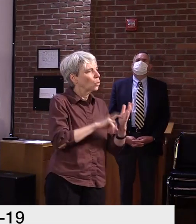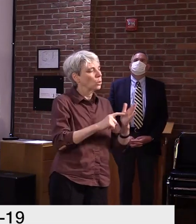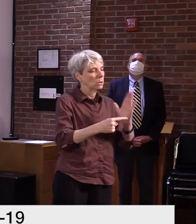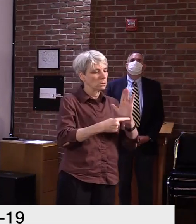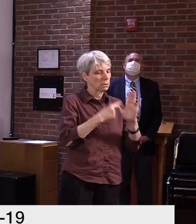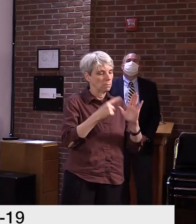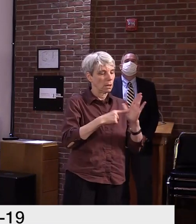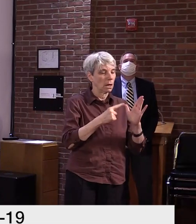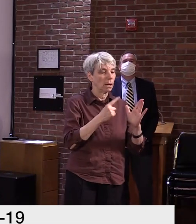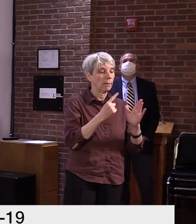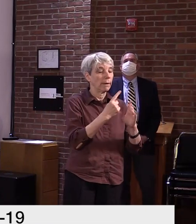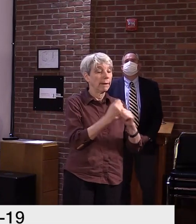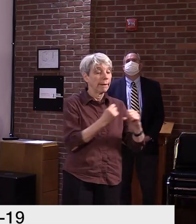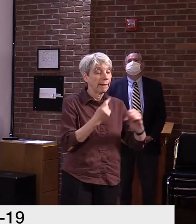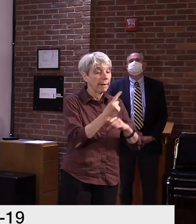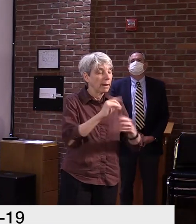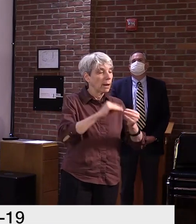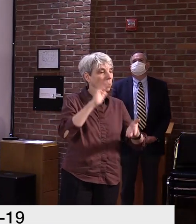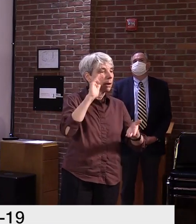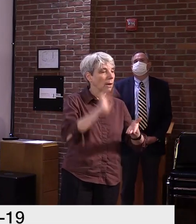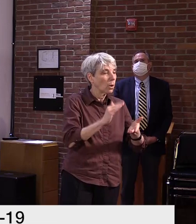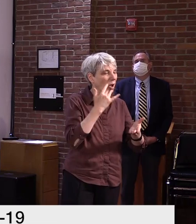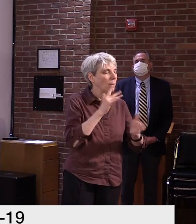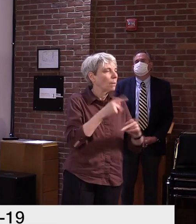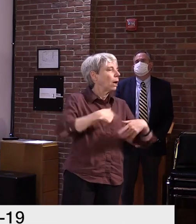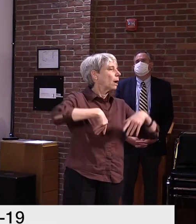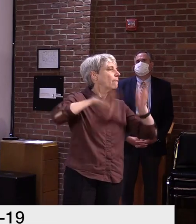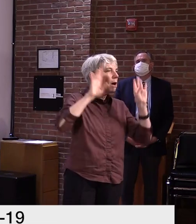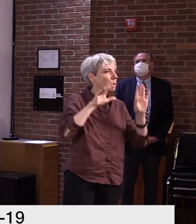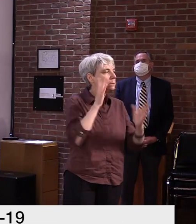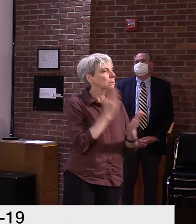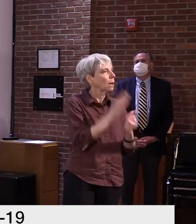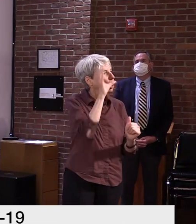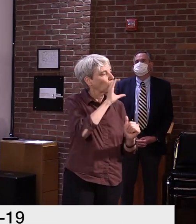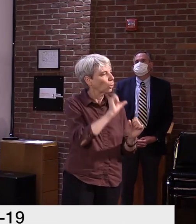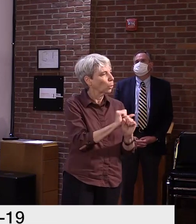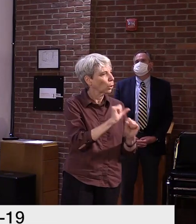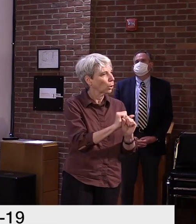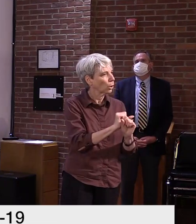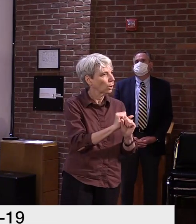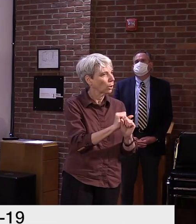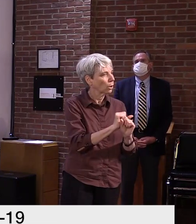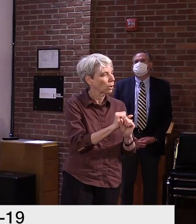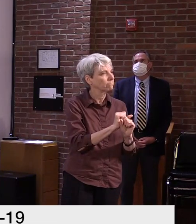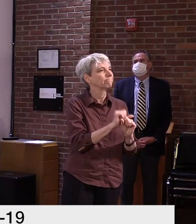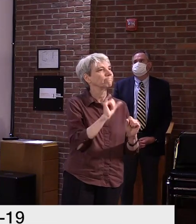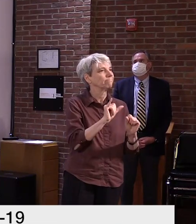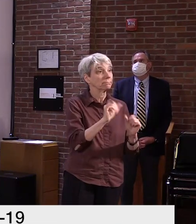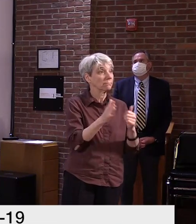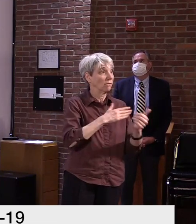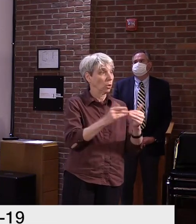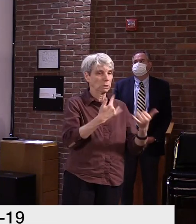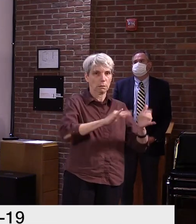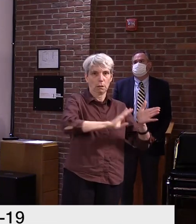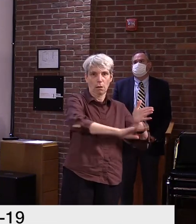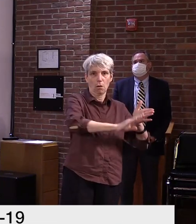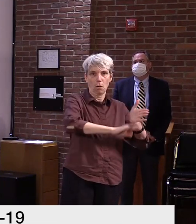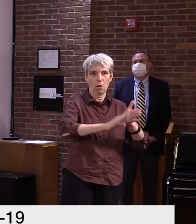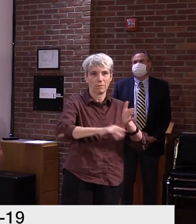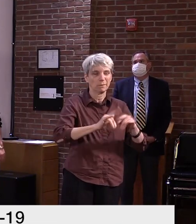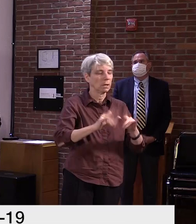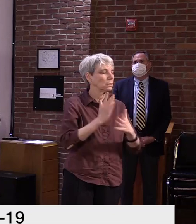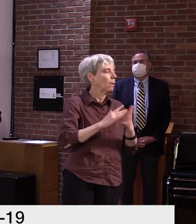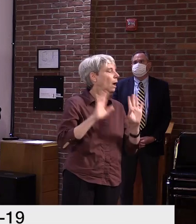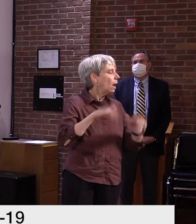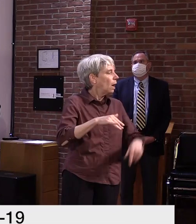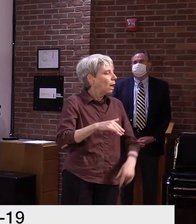down if people quit looking for work. And the other thing is, are you still seeing layoffs? You know, you sort of thought that the